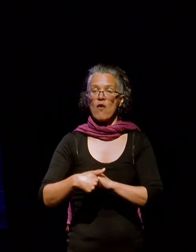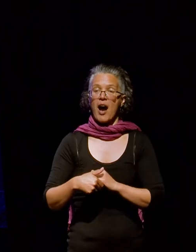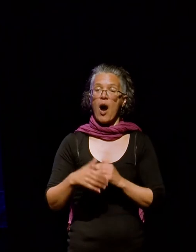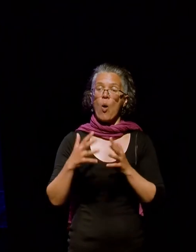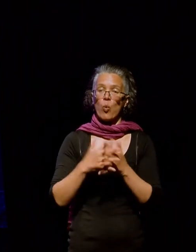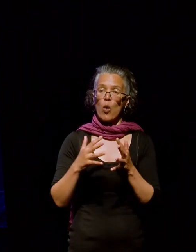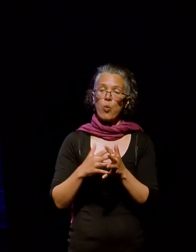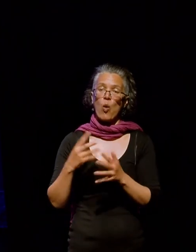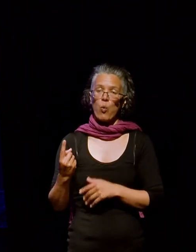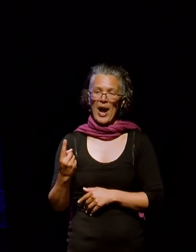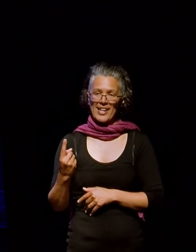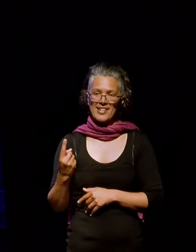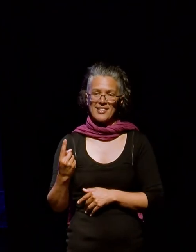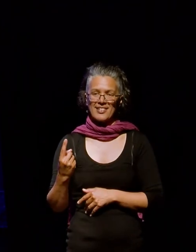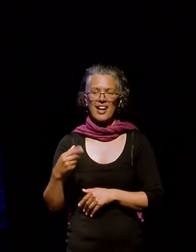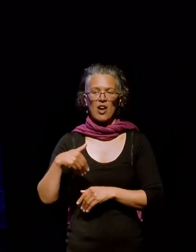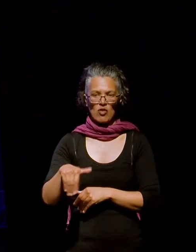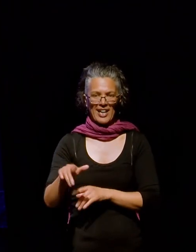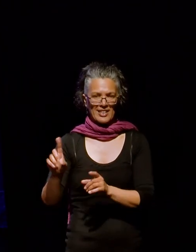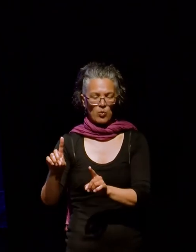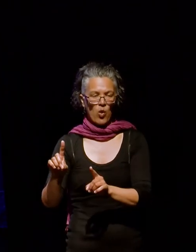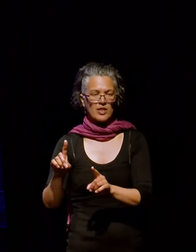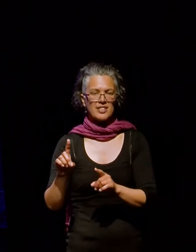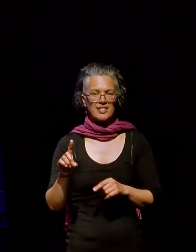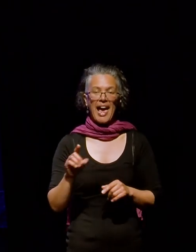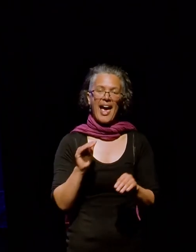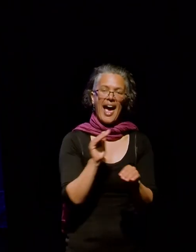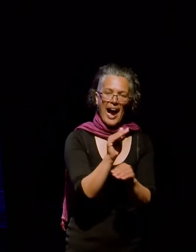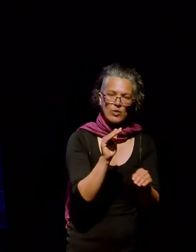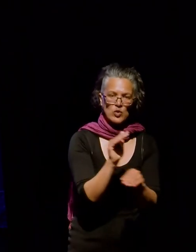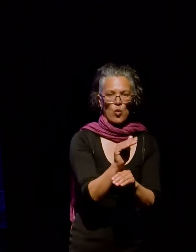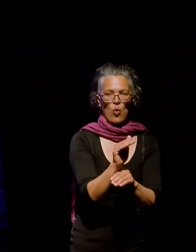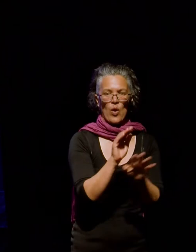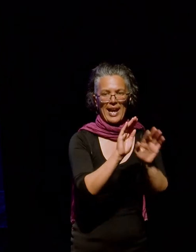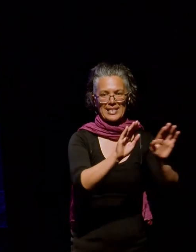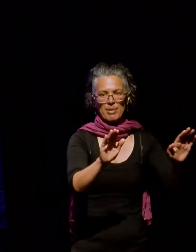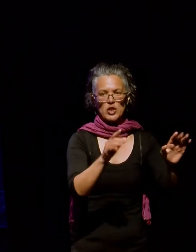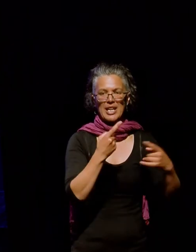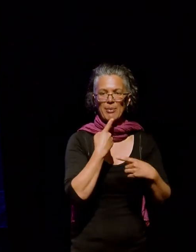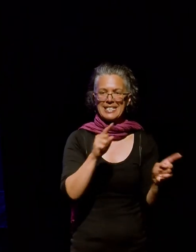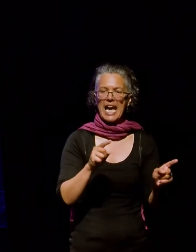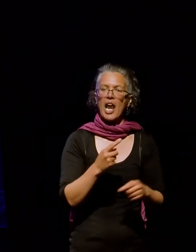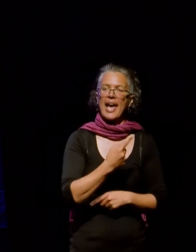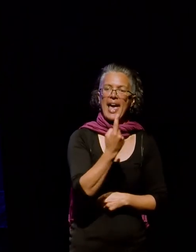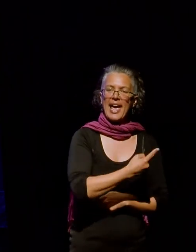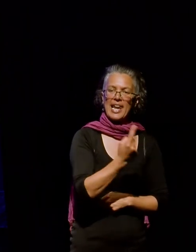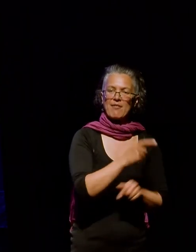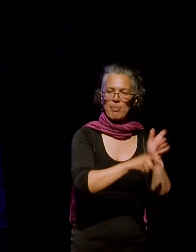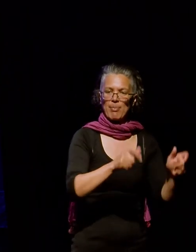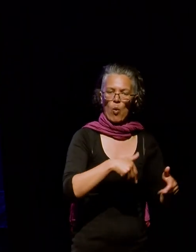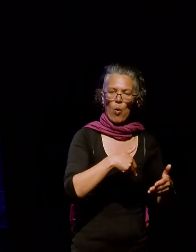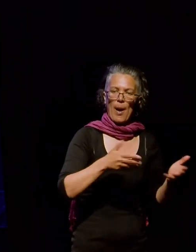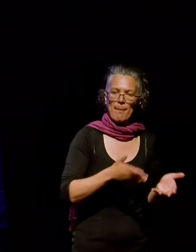On a foreign field was the exhibition, and it was an outdoor exhibition at the Basin Reserve, which told the stories of 11 cricketers who'd gone off to war.